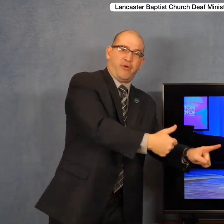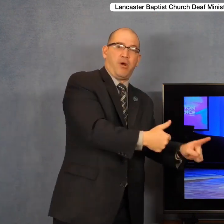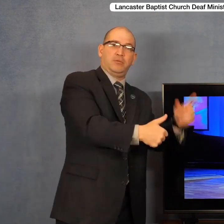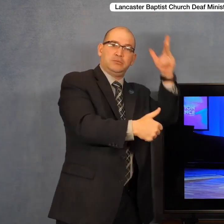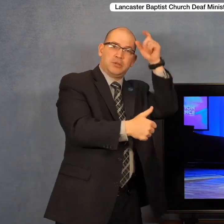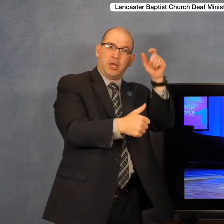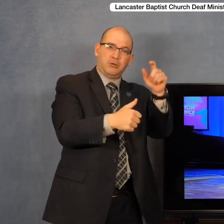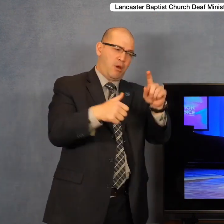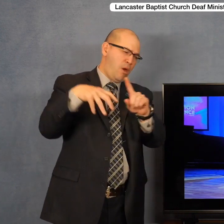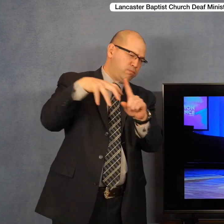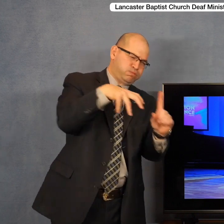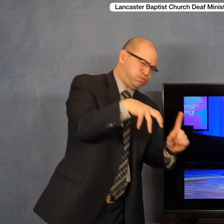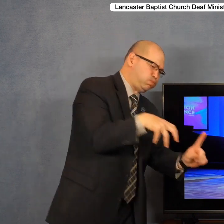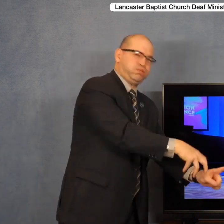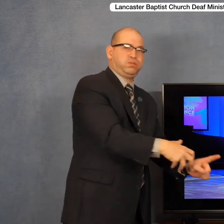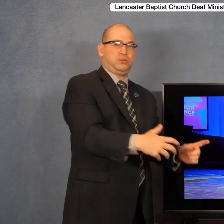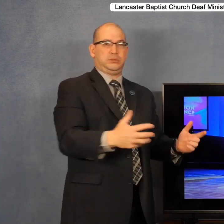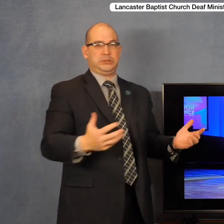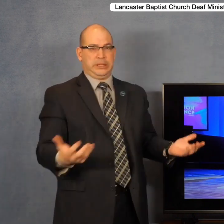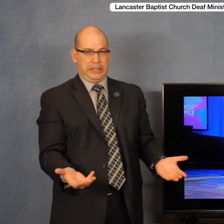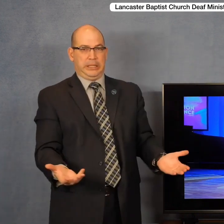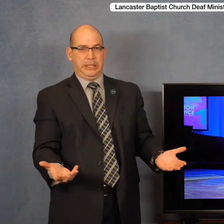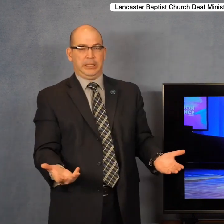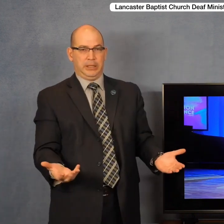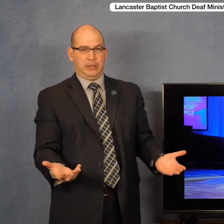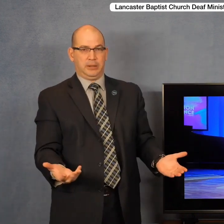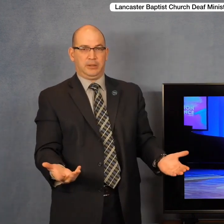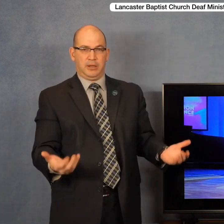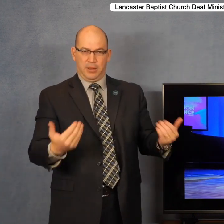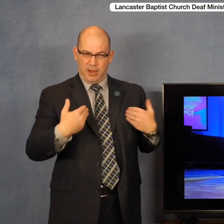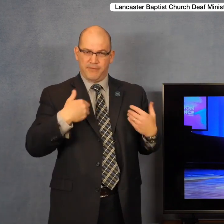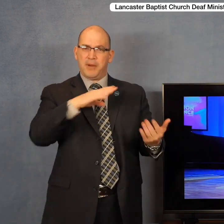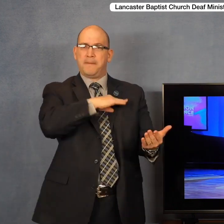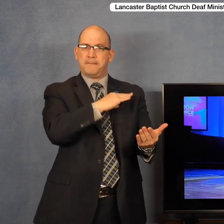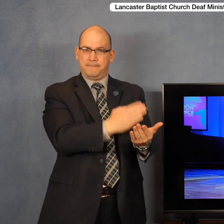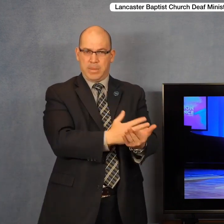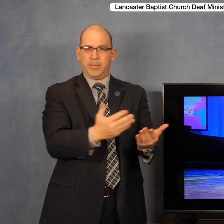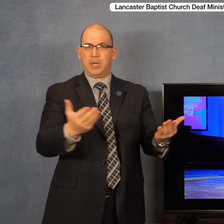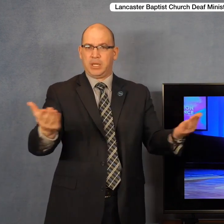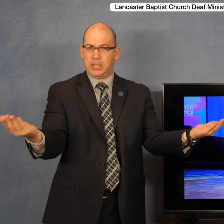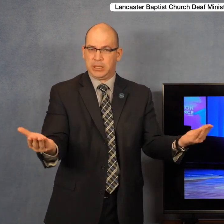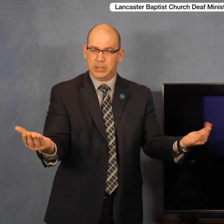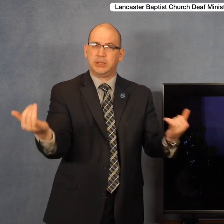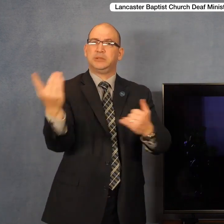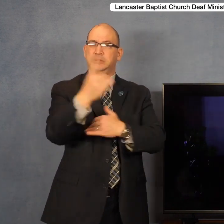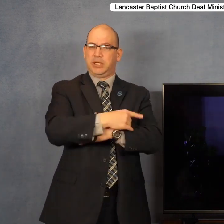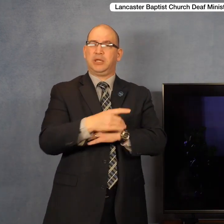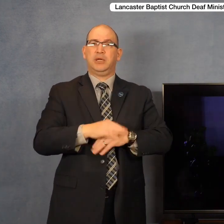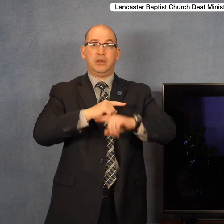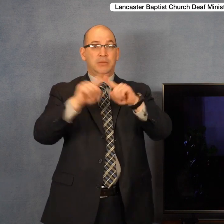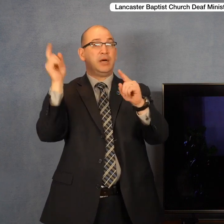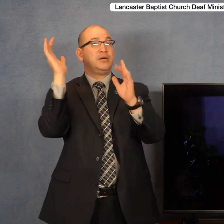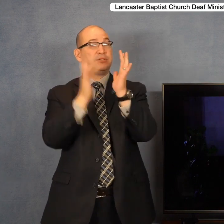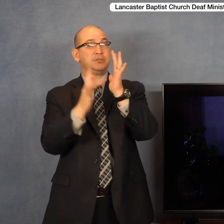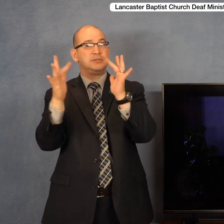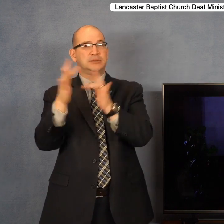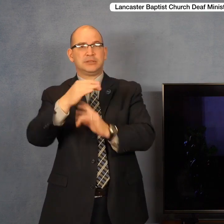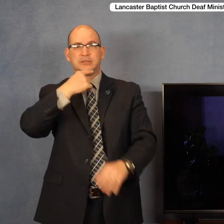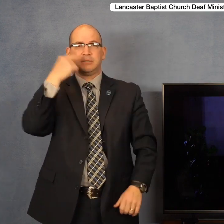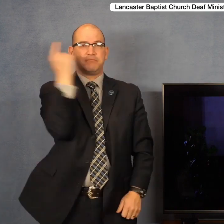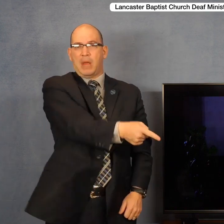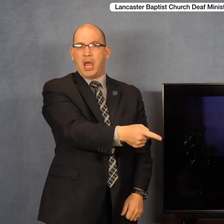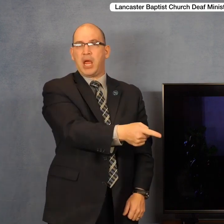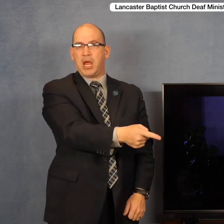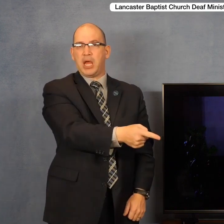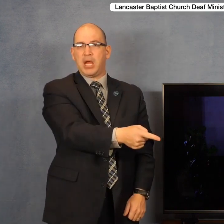angel Lucifer. And they have power, and they wreak havoc in society today. But Jesus charges them.